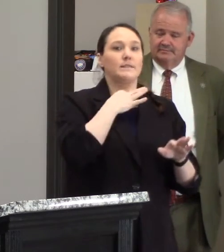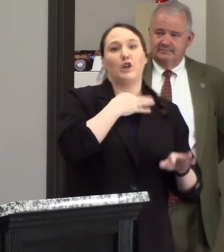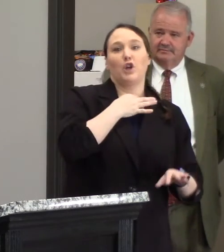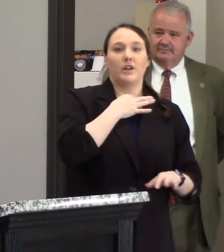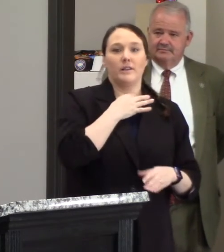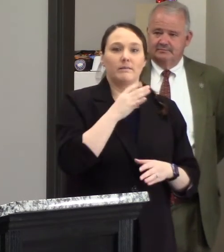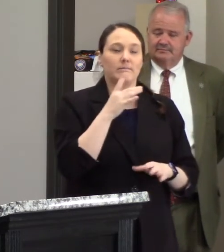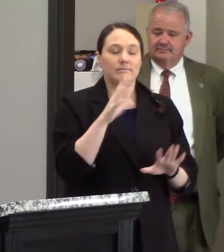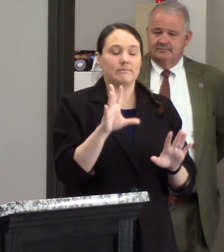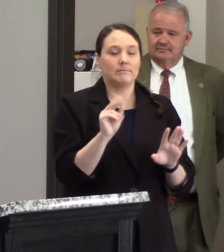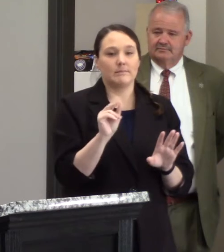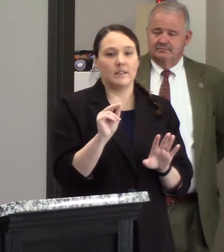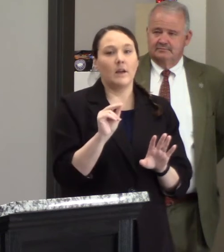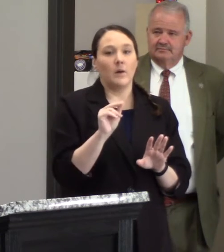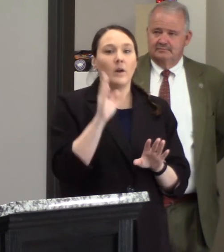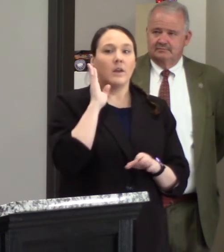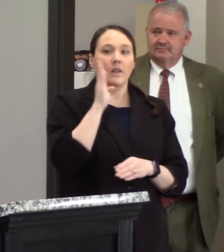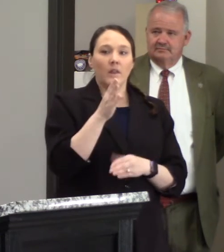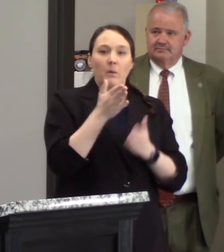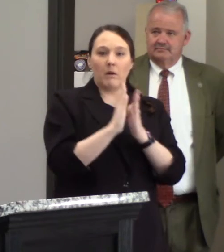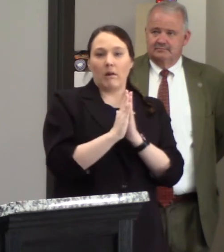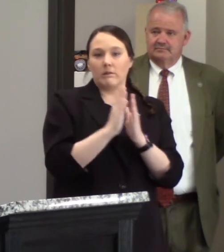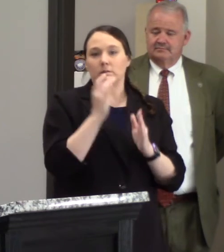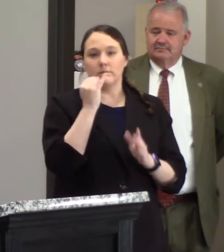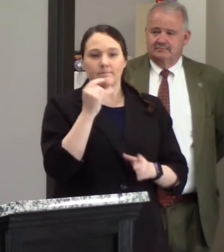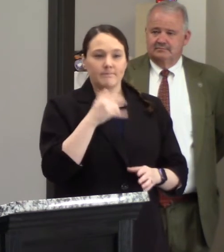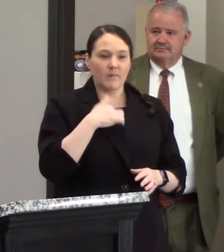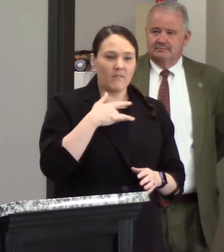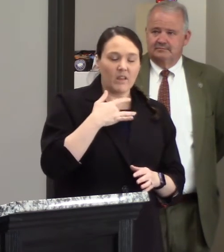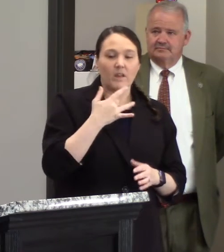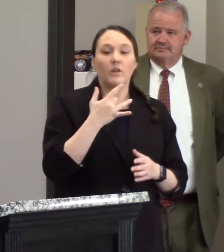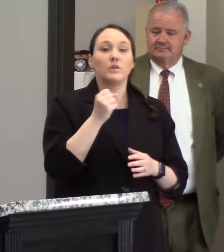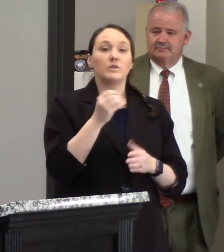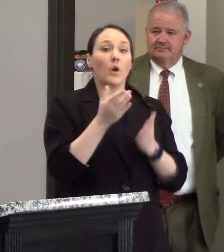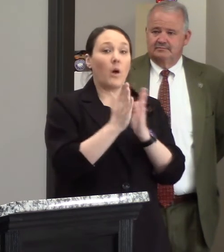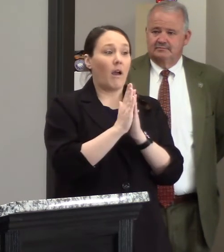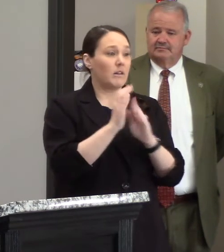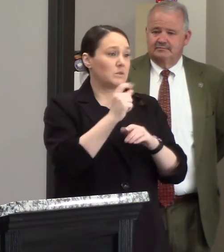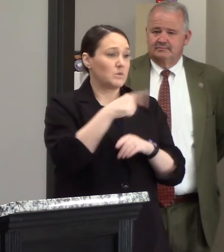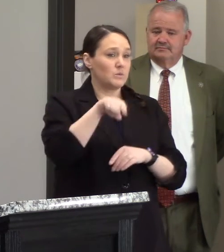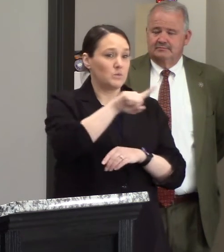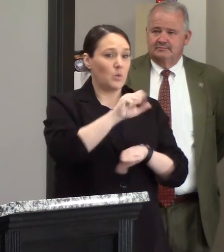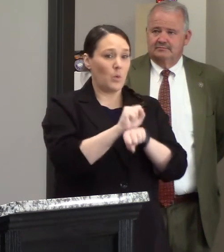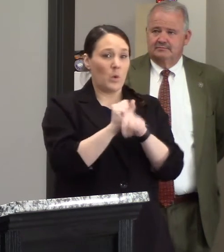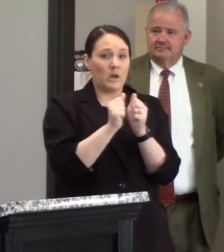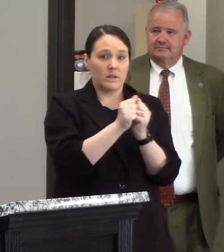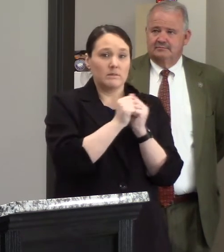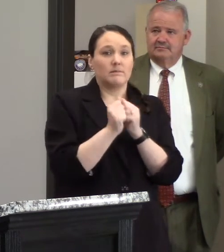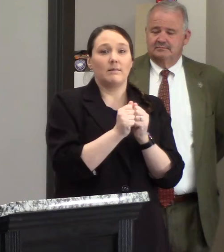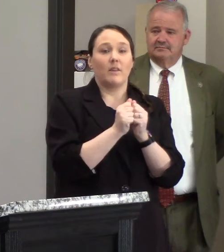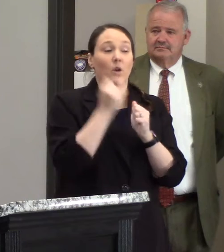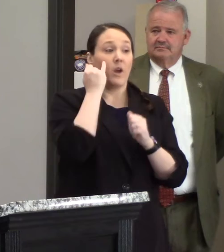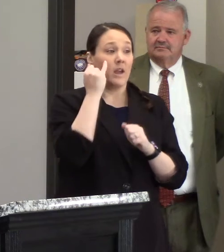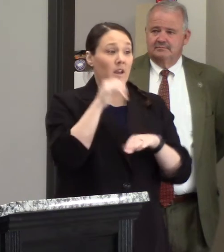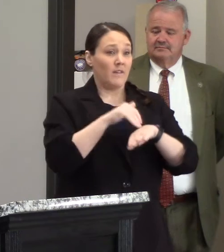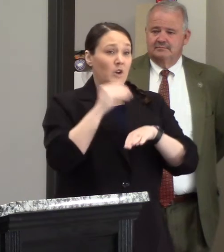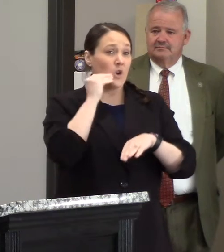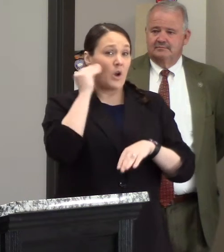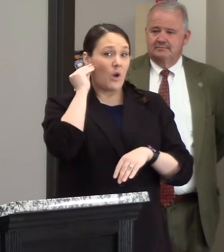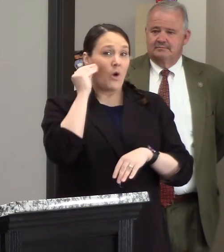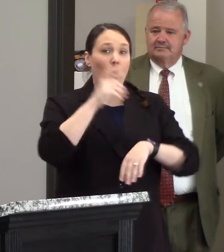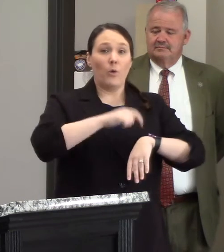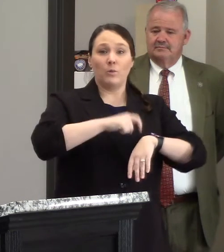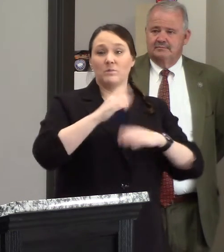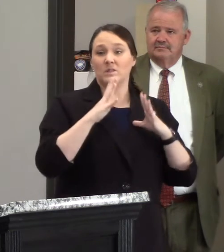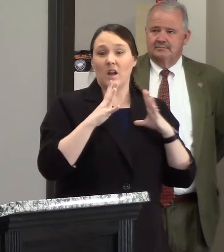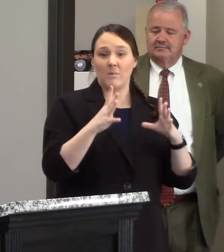that's all that i think they're going to ask and and so i just ask that we continue to work together again if you're at home you got some time off here